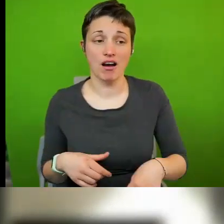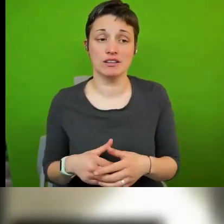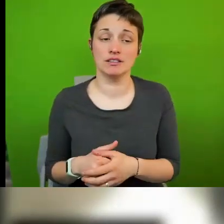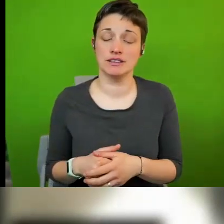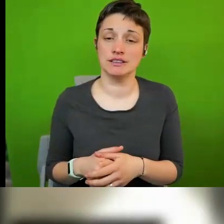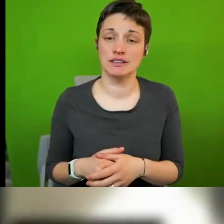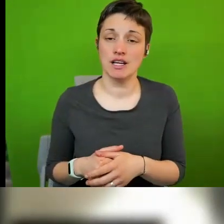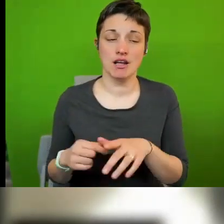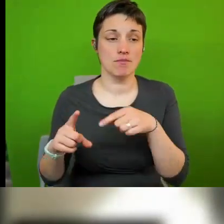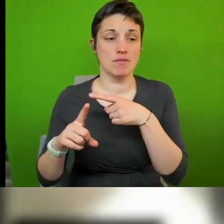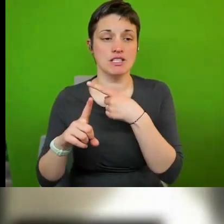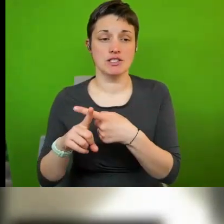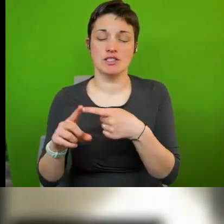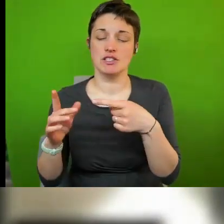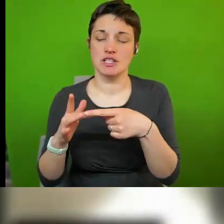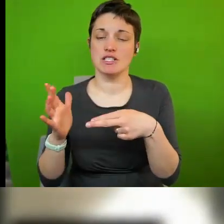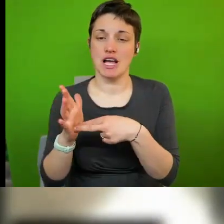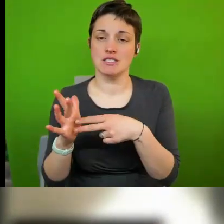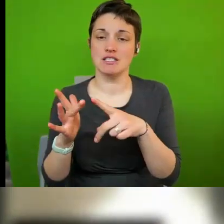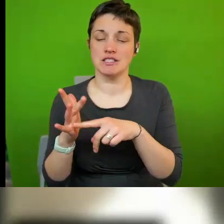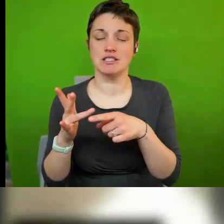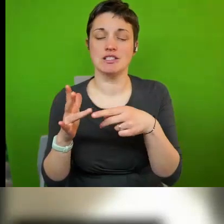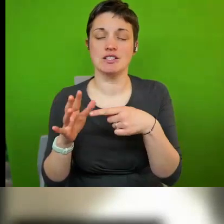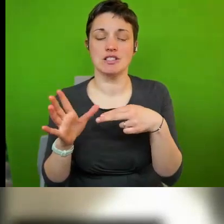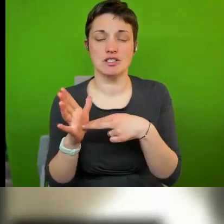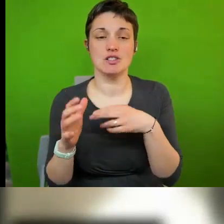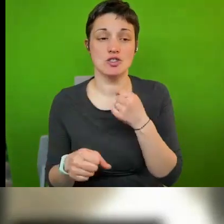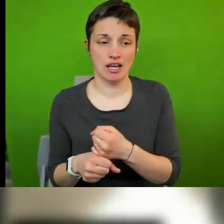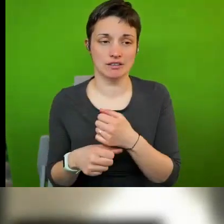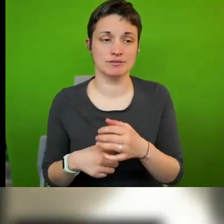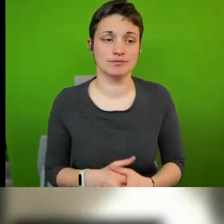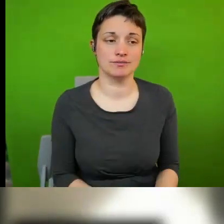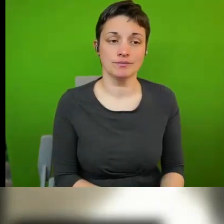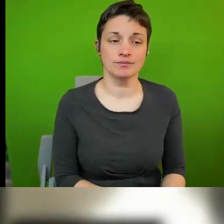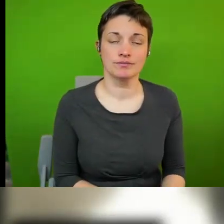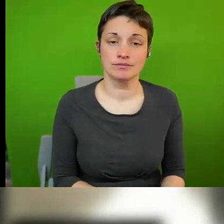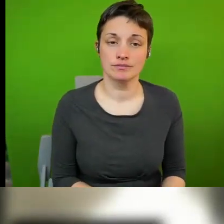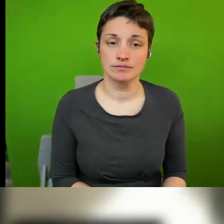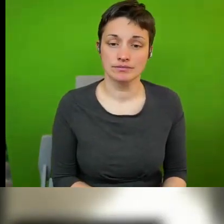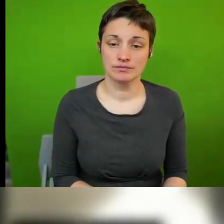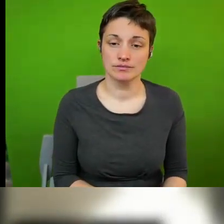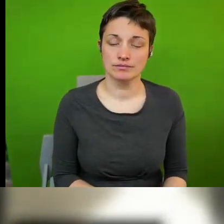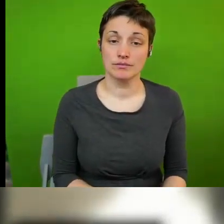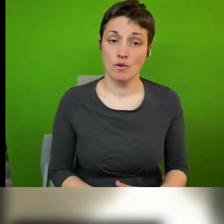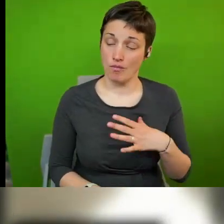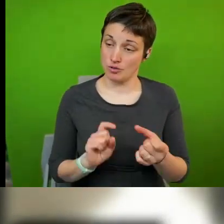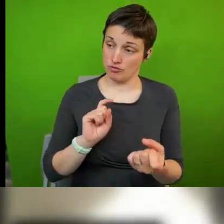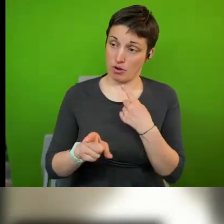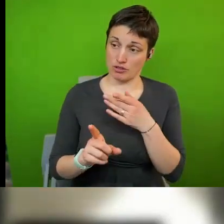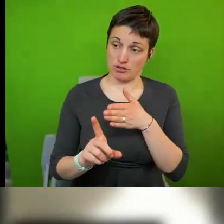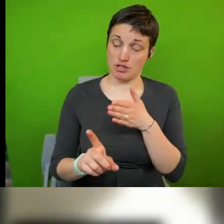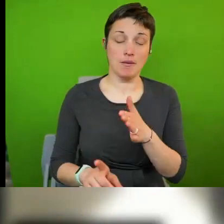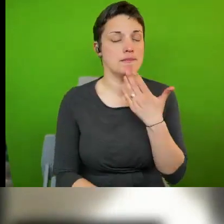good do you want me to respond directly and yes